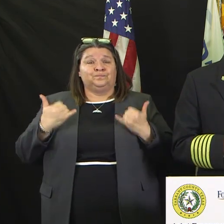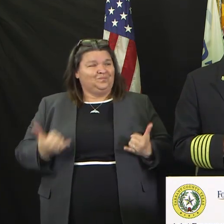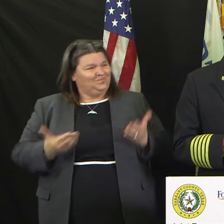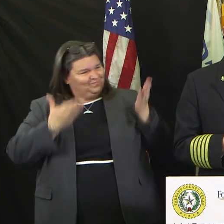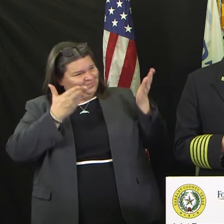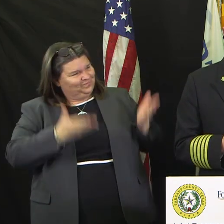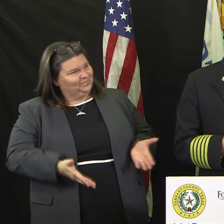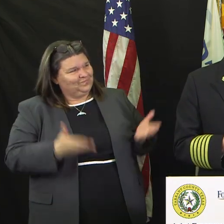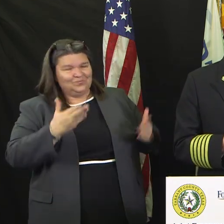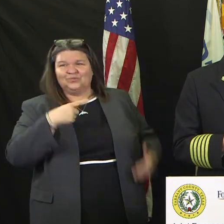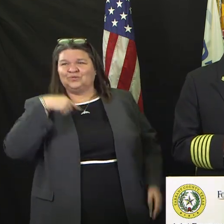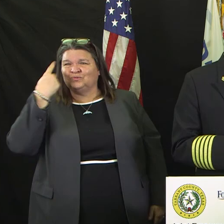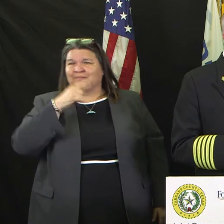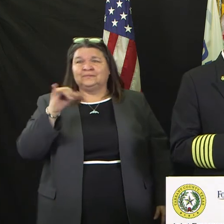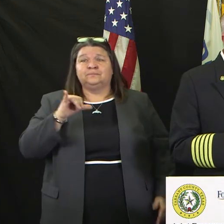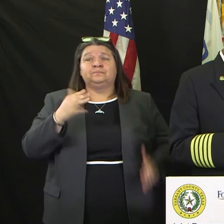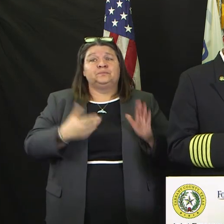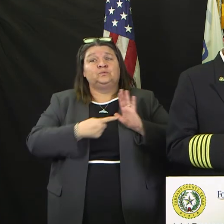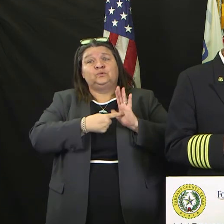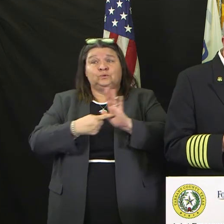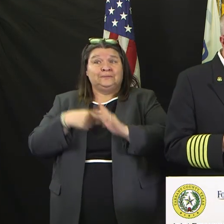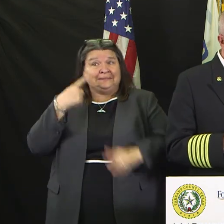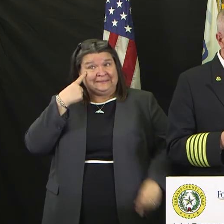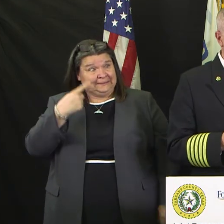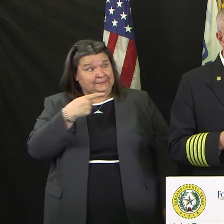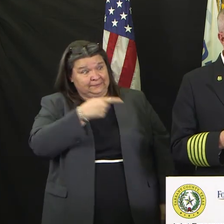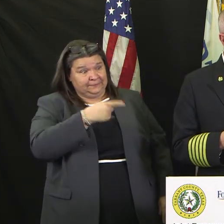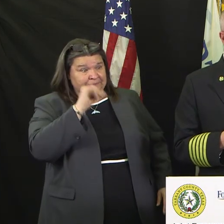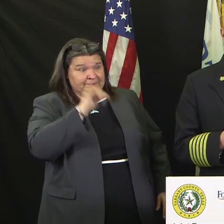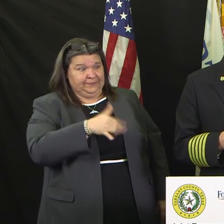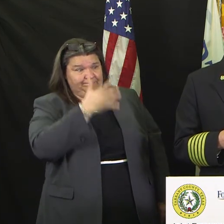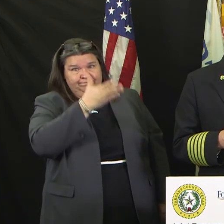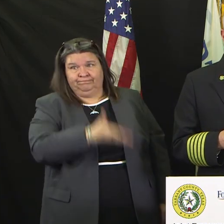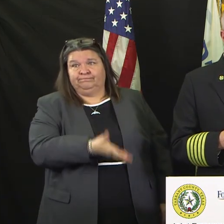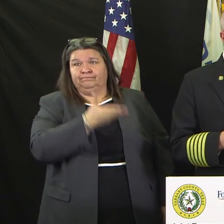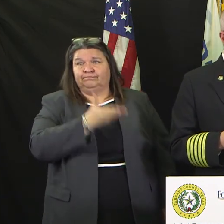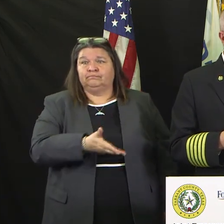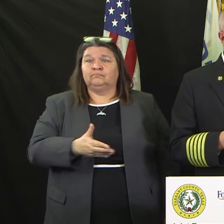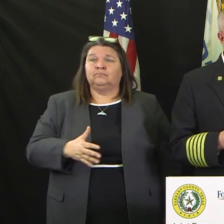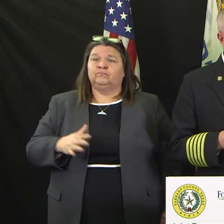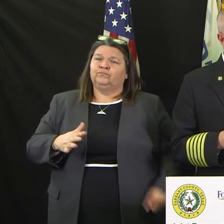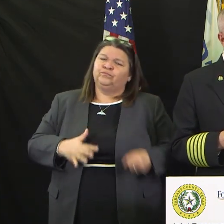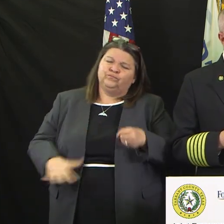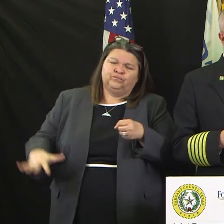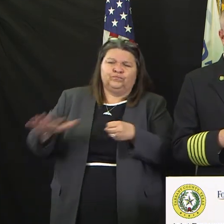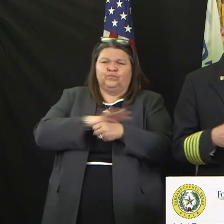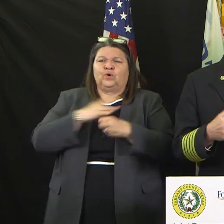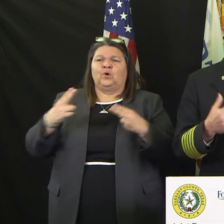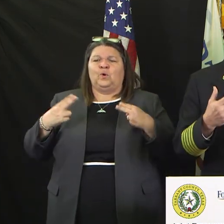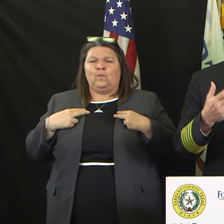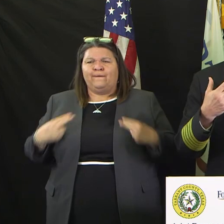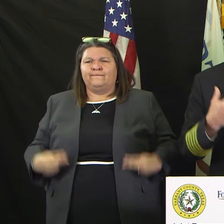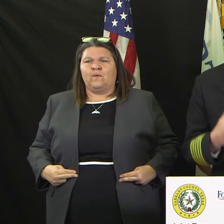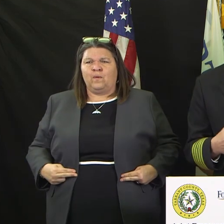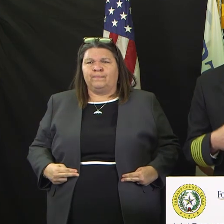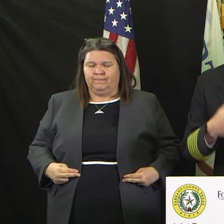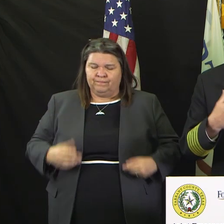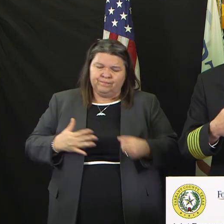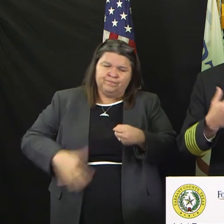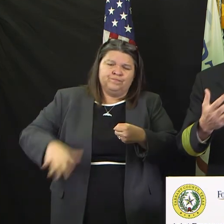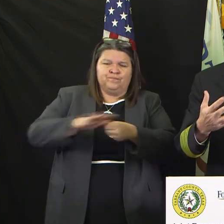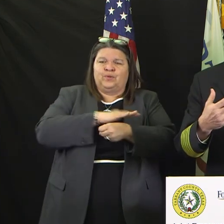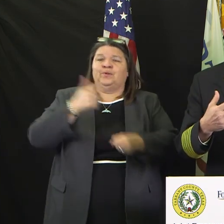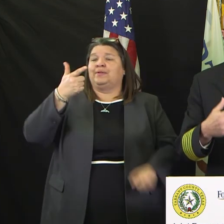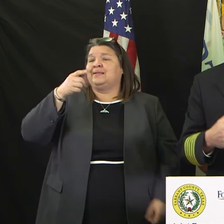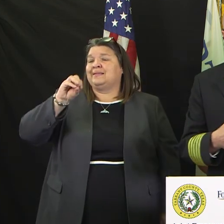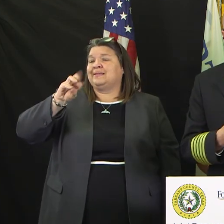equipment that you'll see these folks with. So Chris is in a full body gown here that will protect him from splash